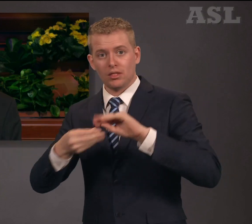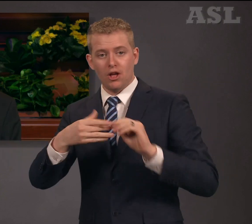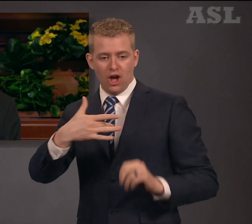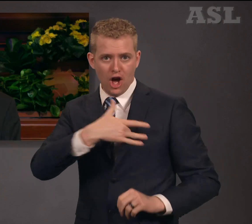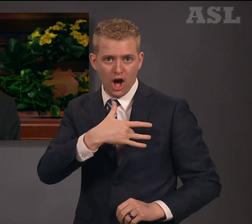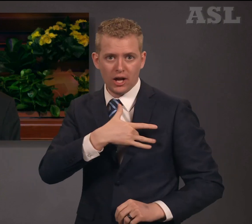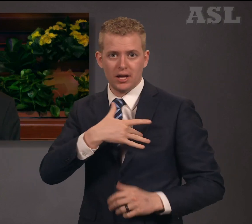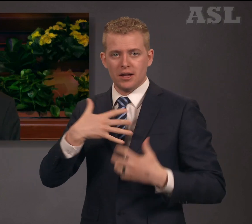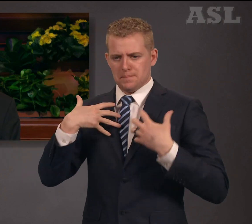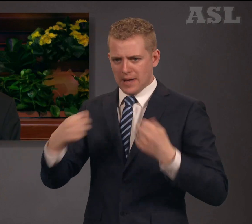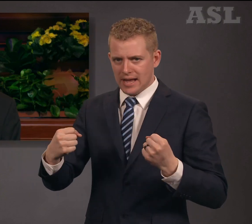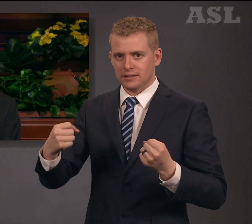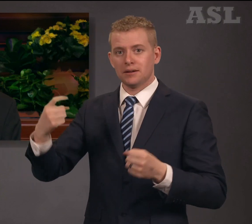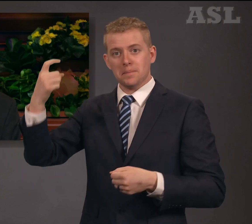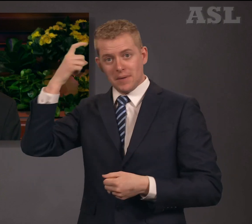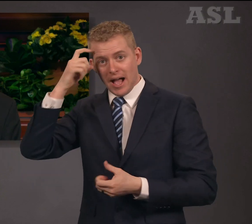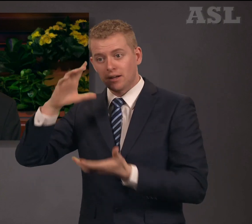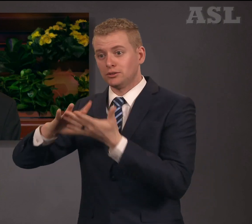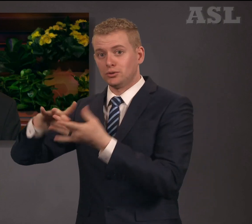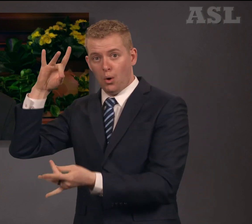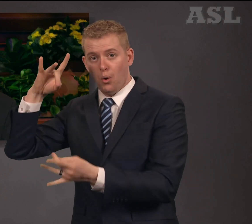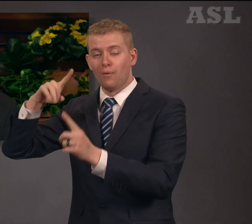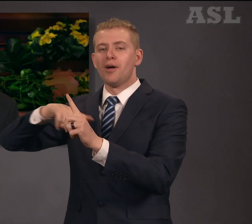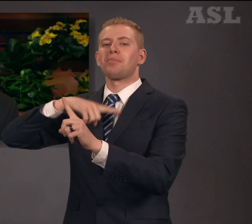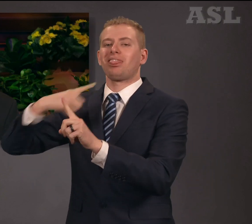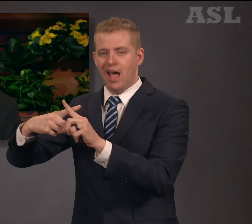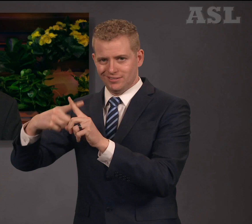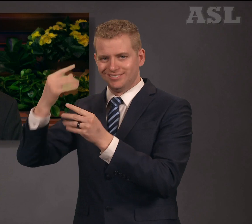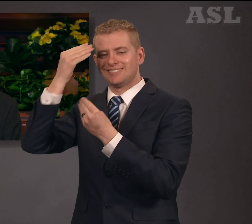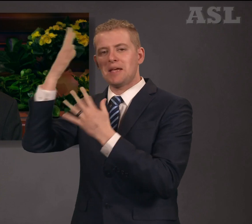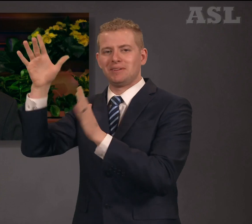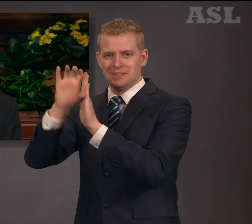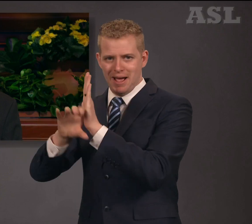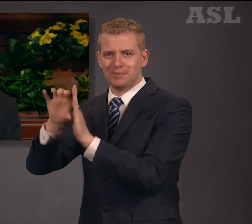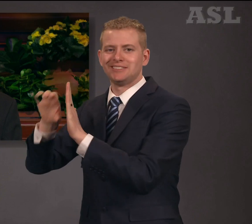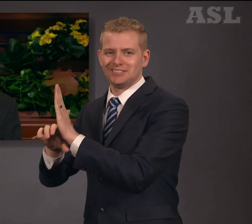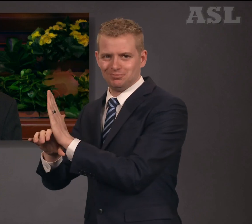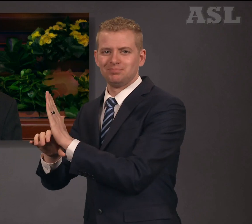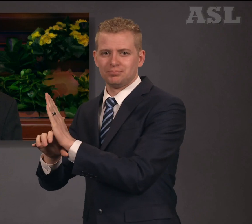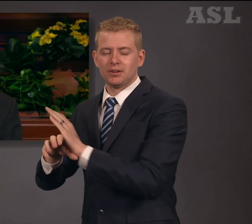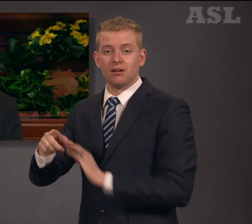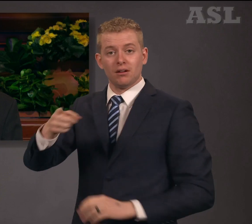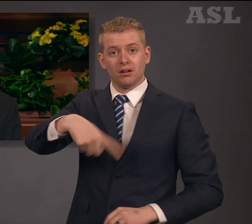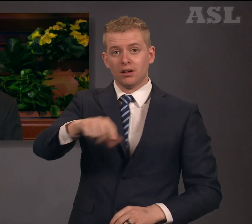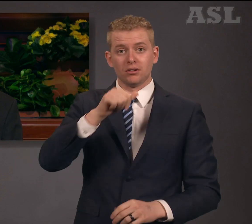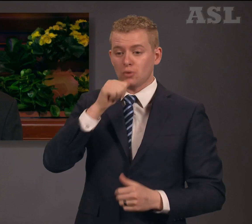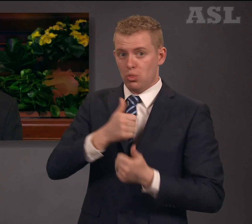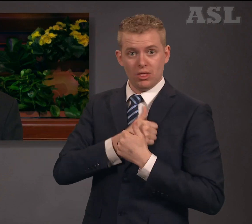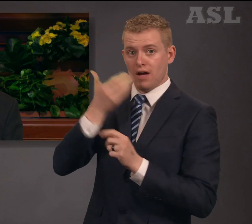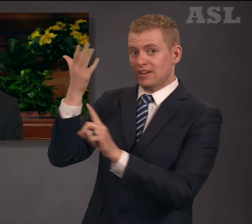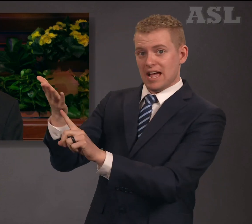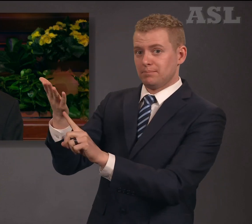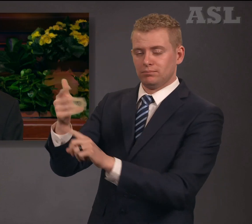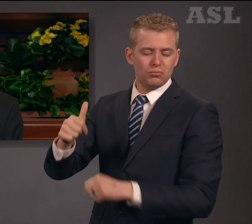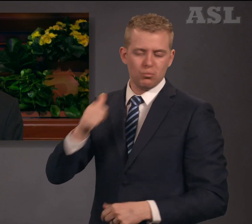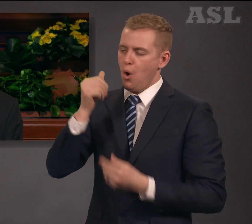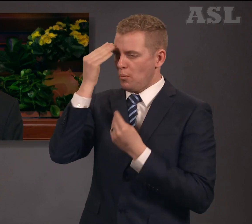Those who do not love Him do not keep His commandments, and so they will not have the